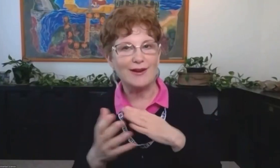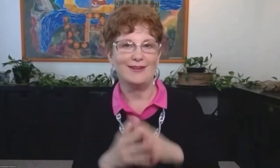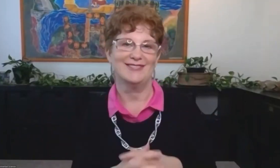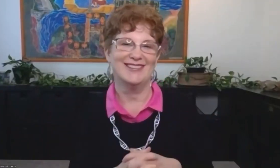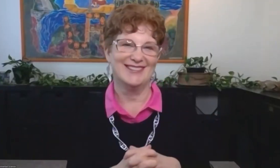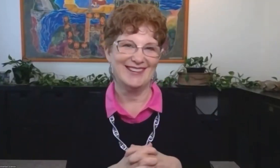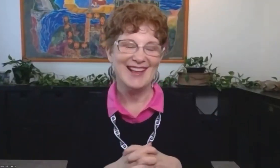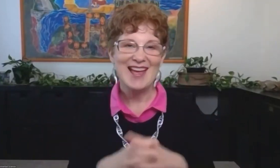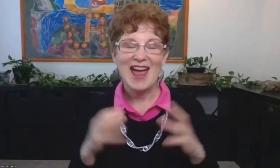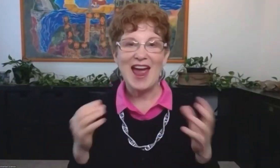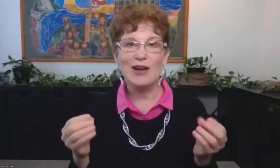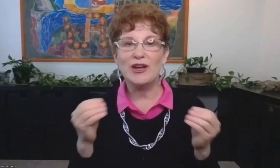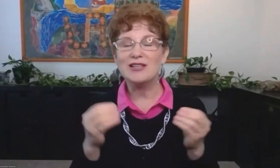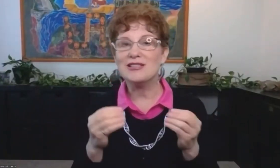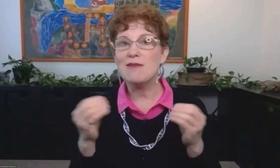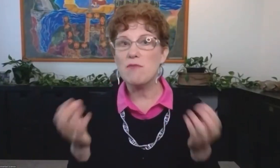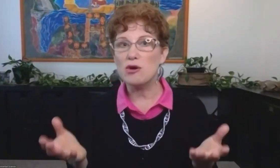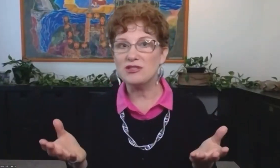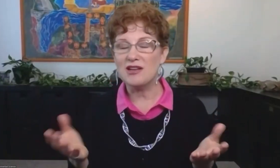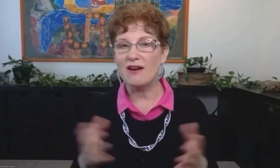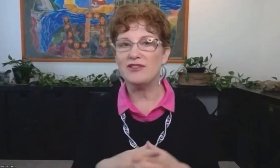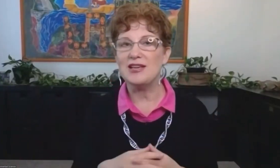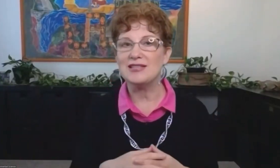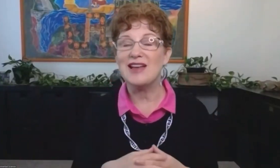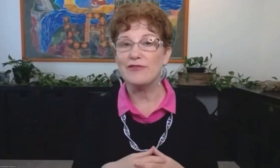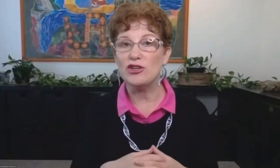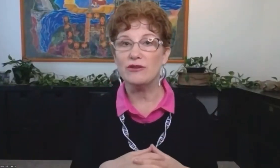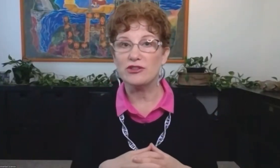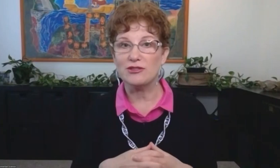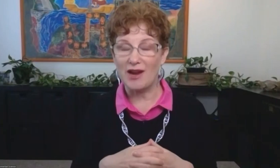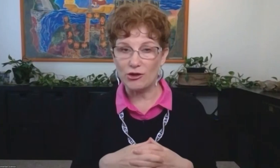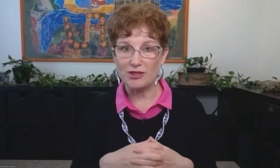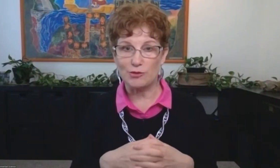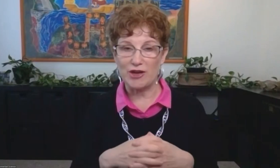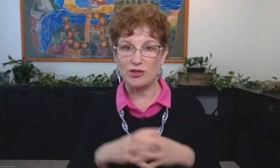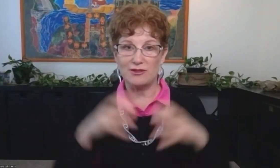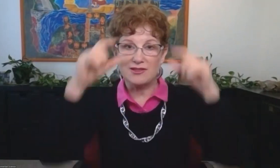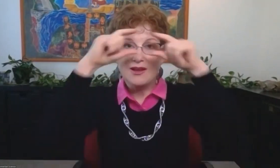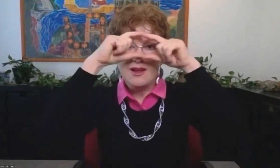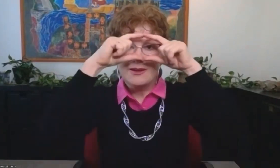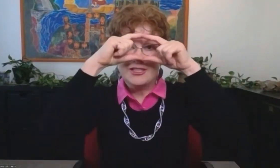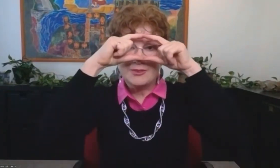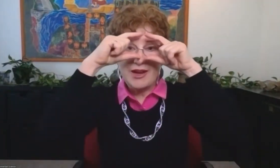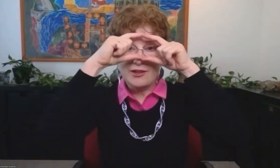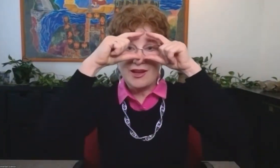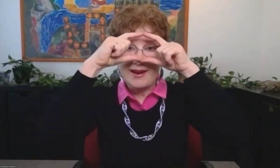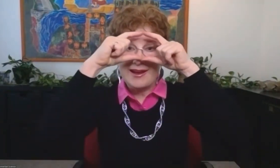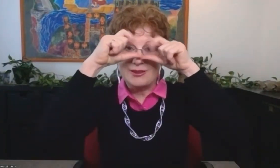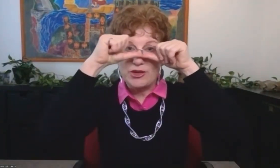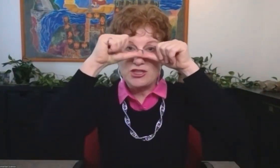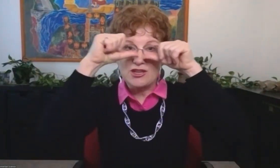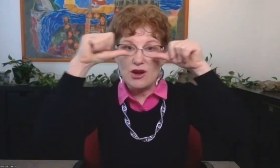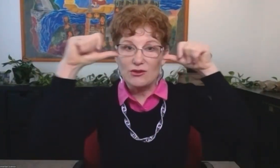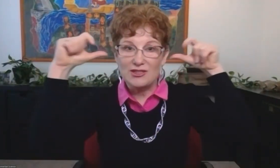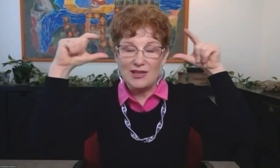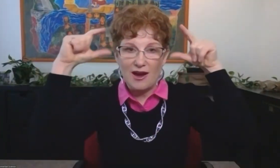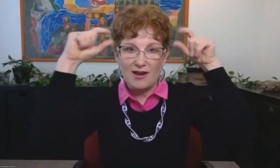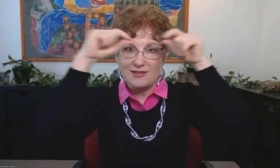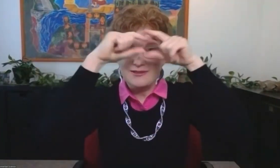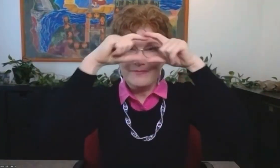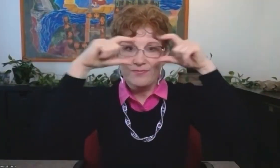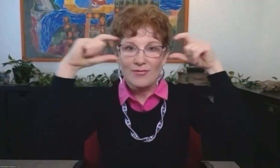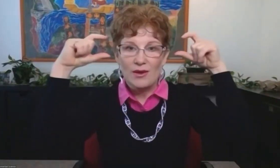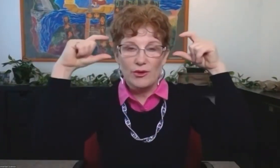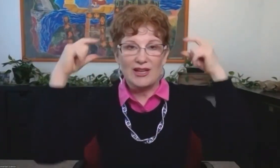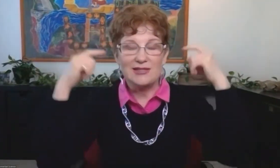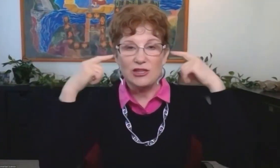can still be friendly. And we can see most of the seven universal micro expressions just by looking at the bridge of the nose and